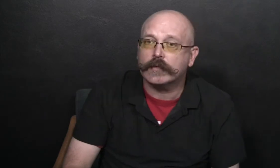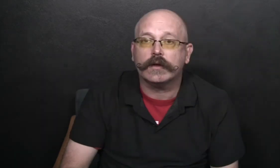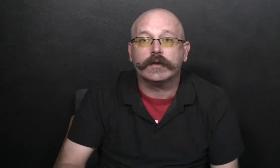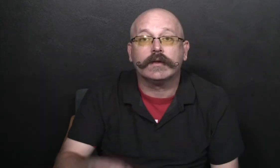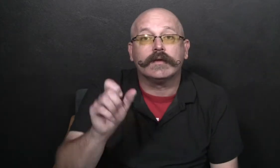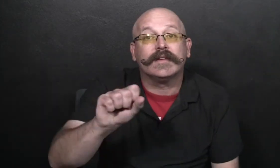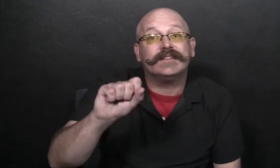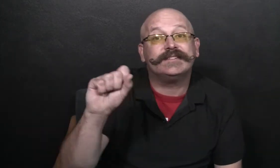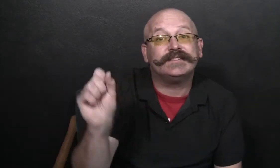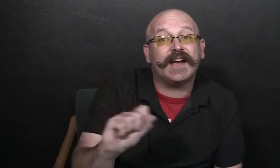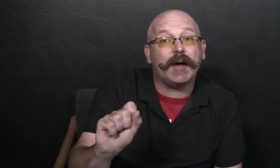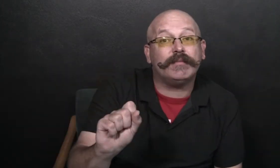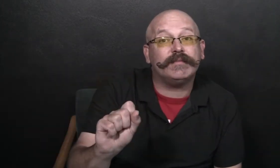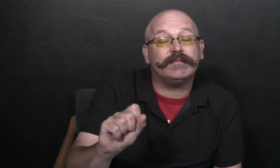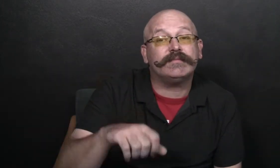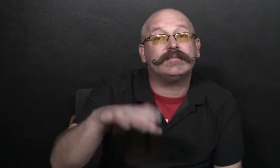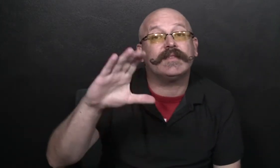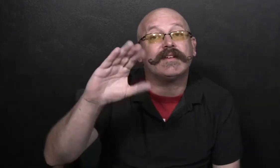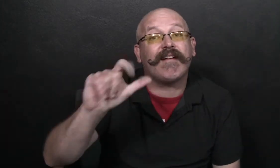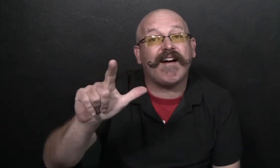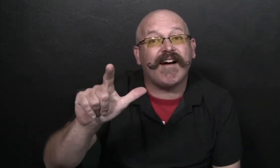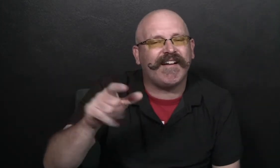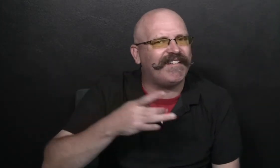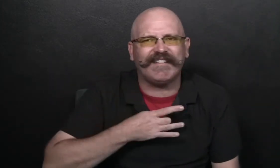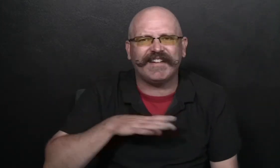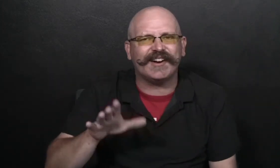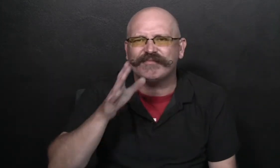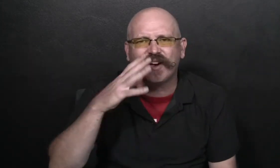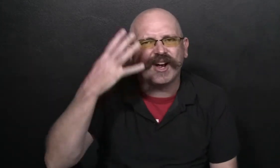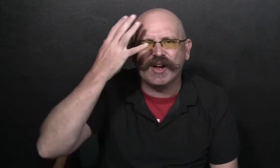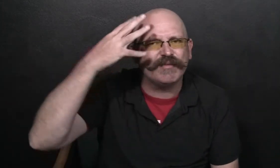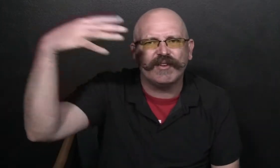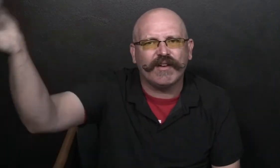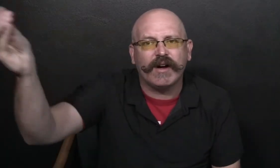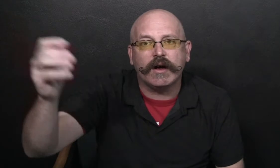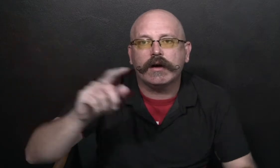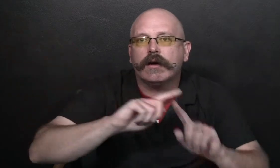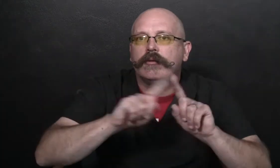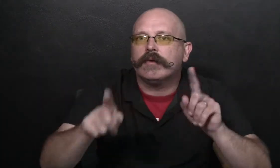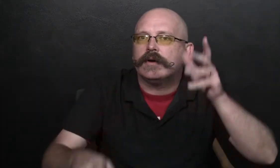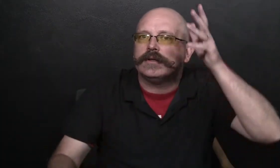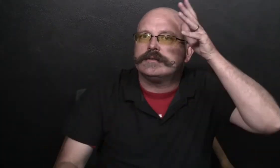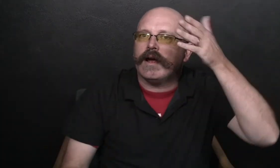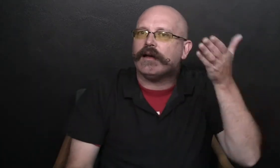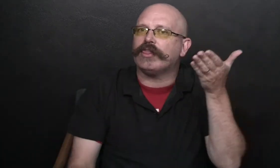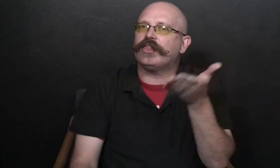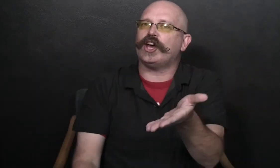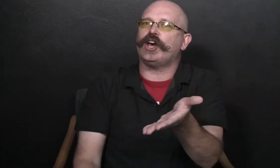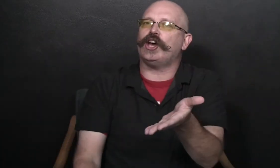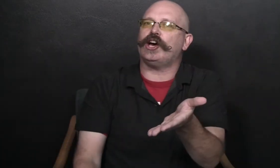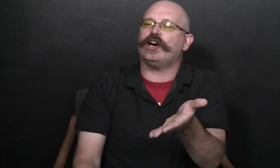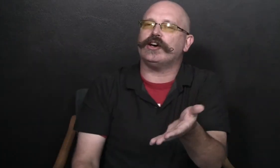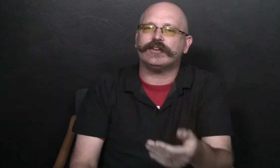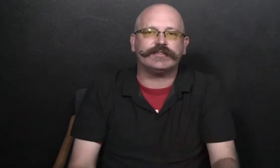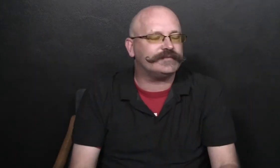Sam and baby Cal didn't like when their mom went to work, but their dad was there for them.